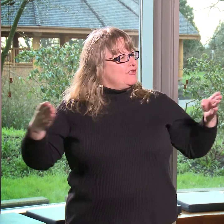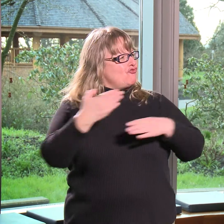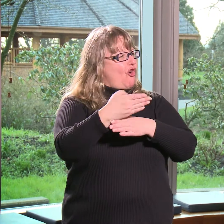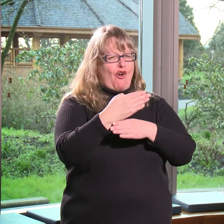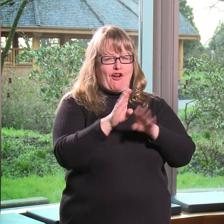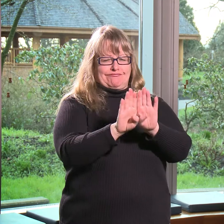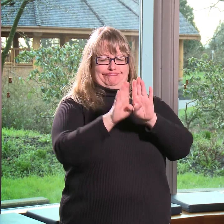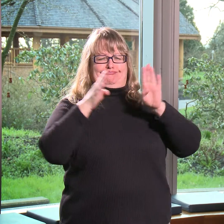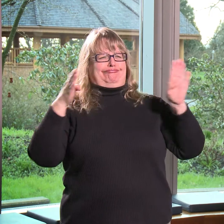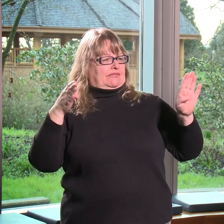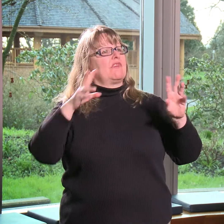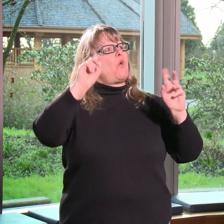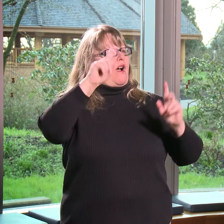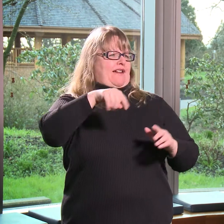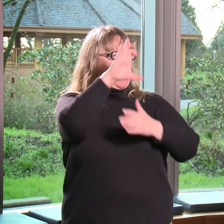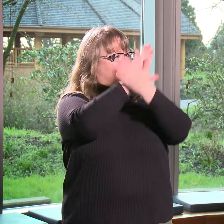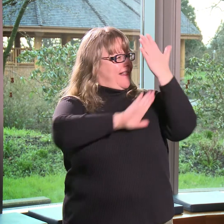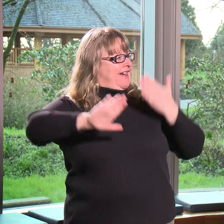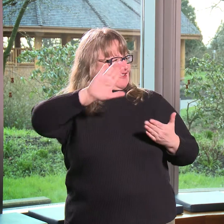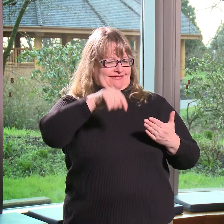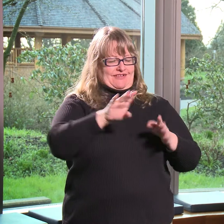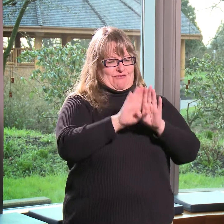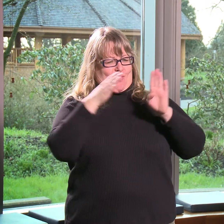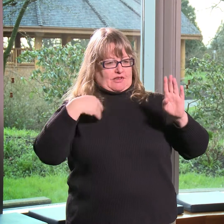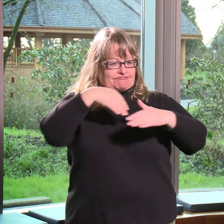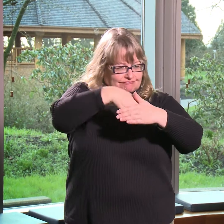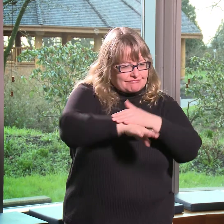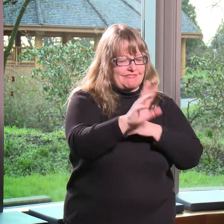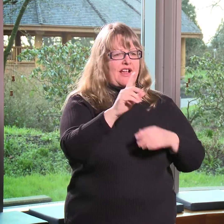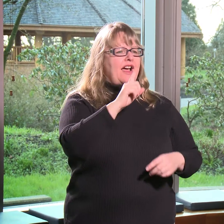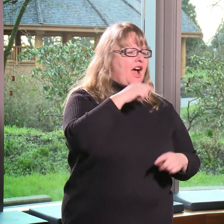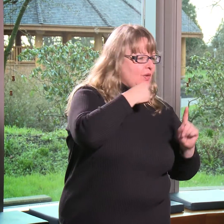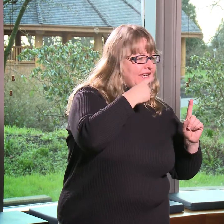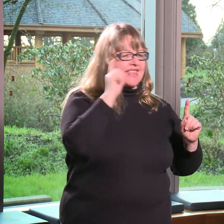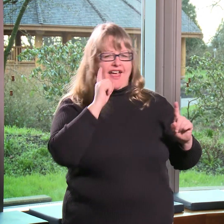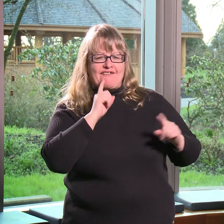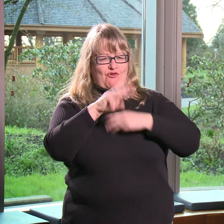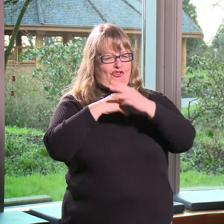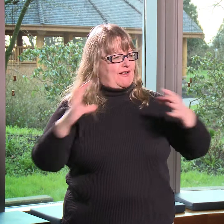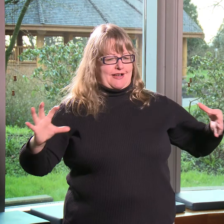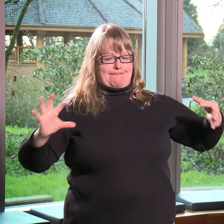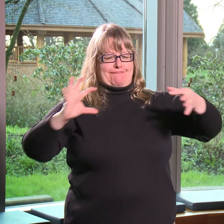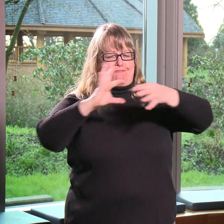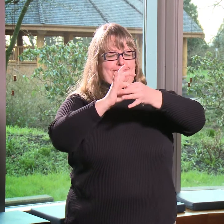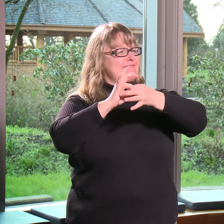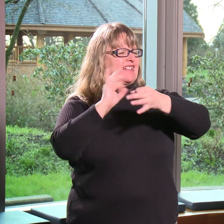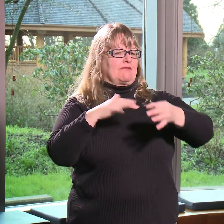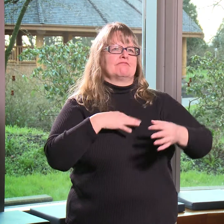culture associated with it. And having this program set up has been a really big foot in the door for me. And it's great for Camosin College